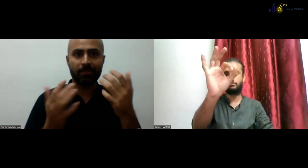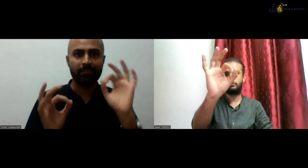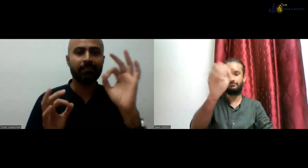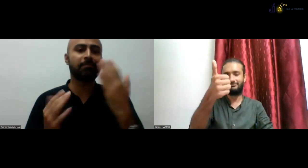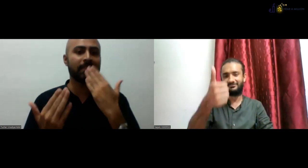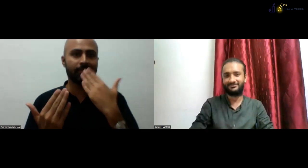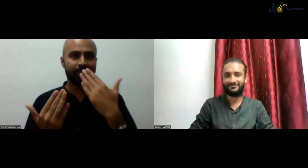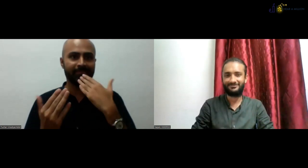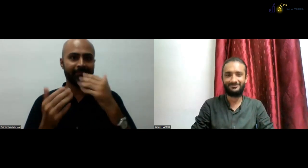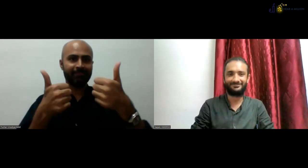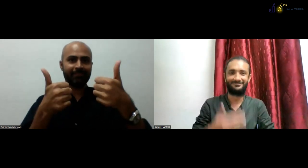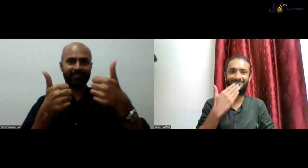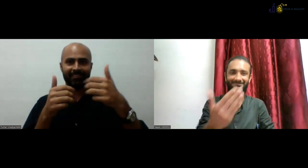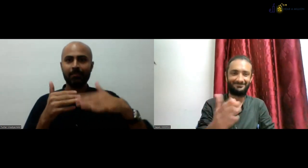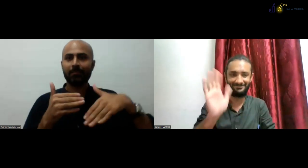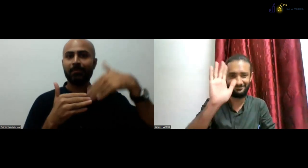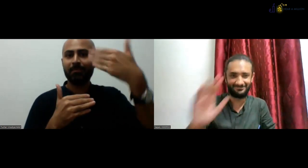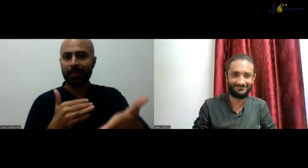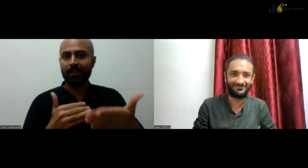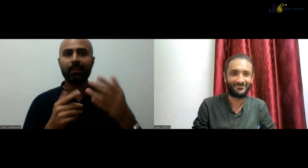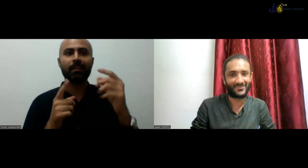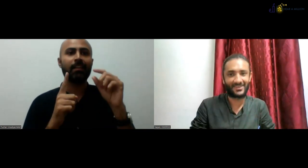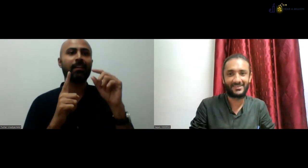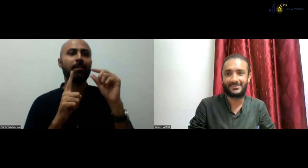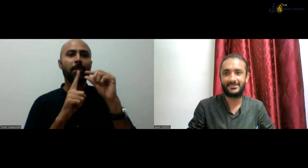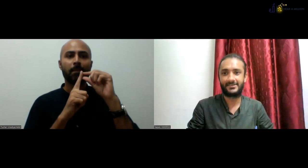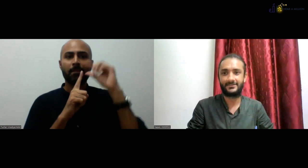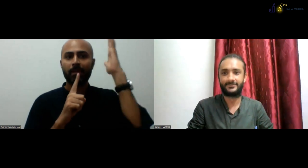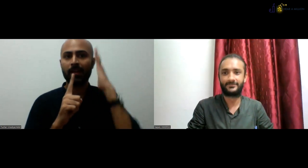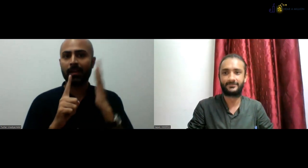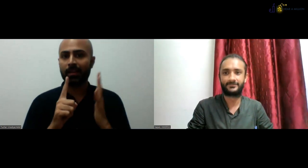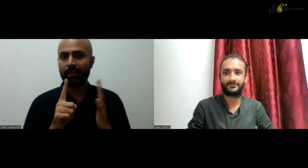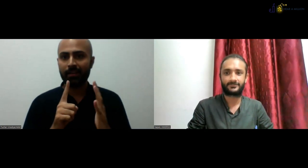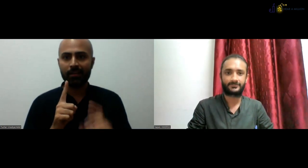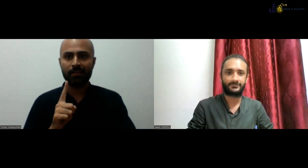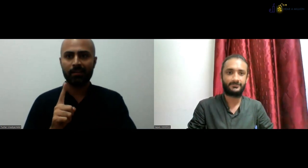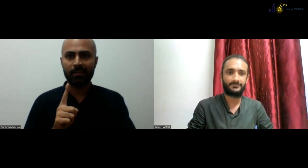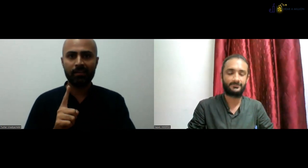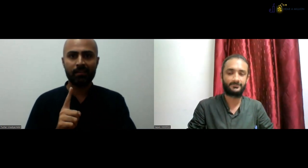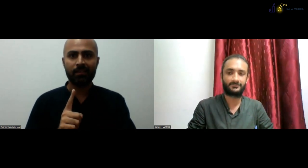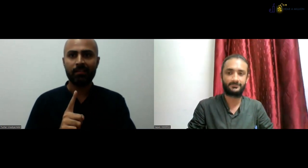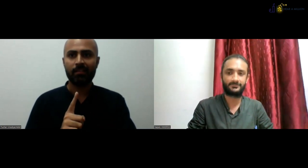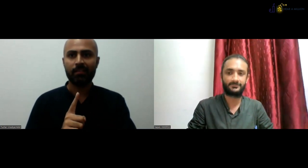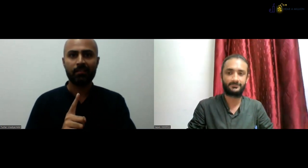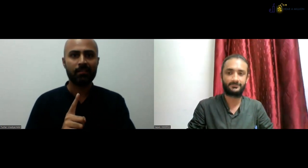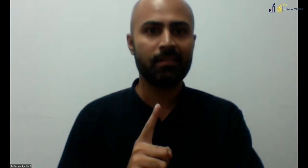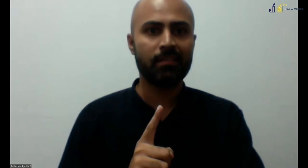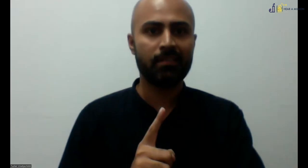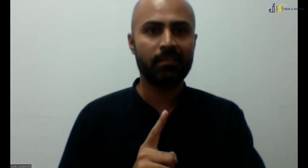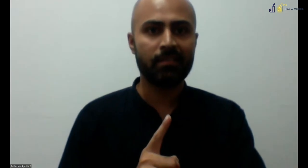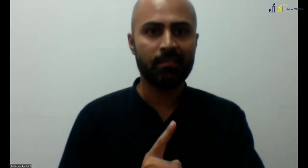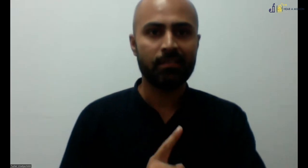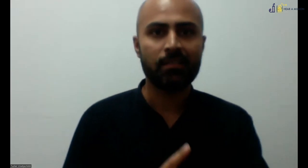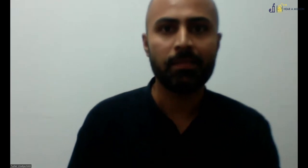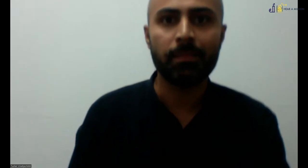there are any other questions from our audience, which matches the DTI-SL-DH program, we would like to have